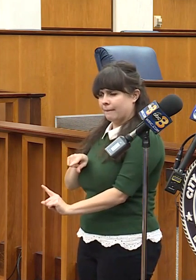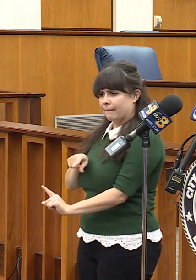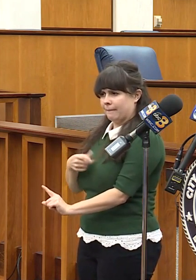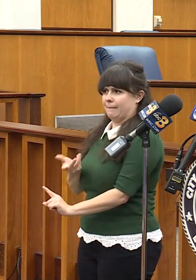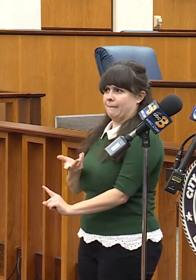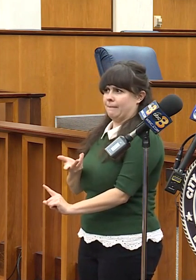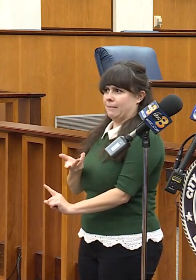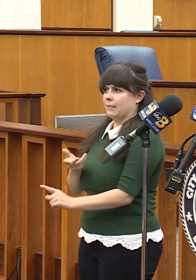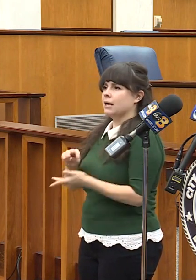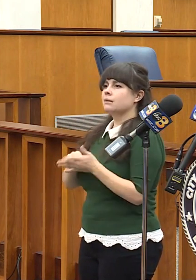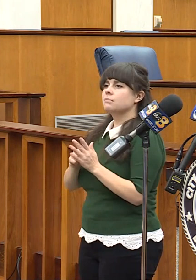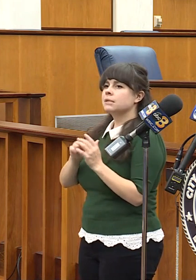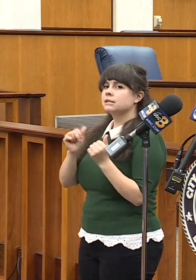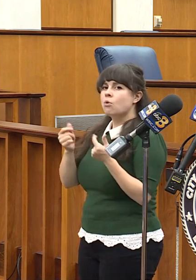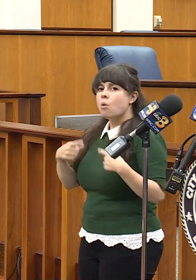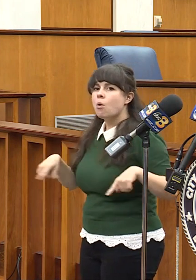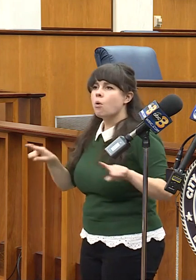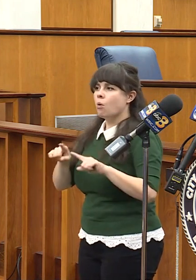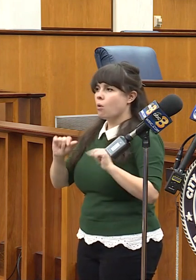all of us are unsafe.